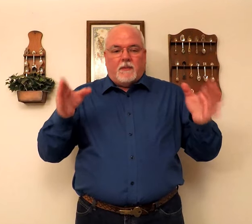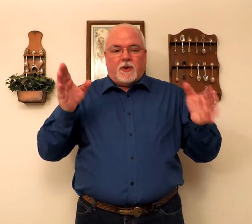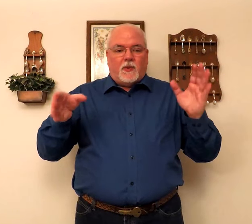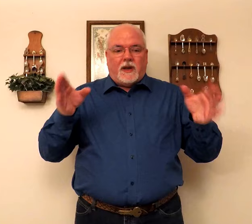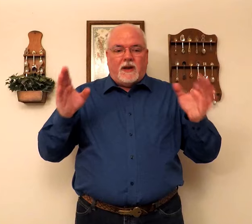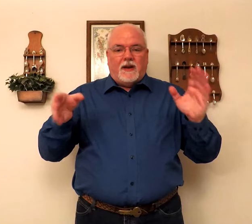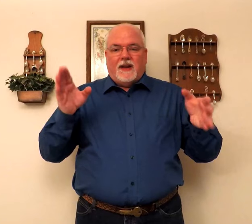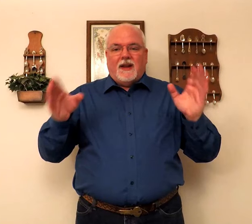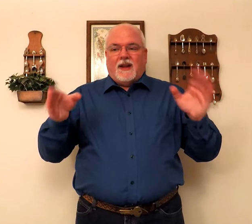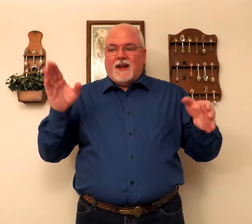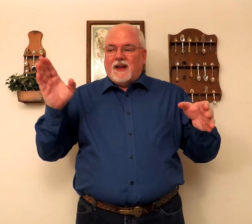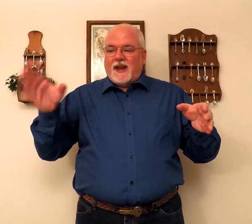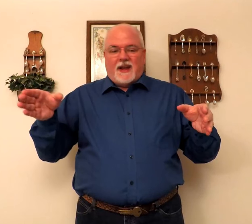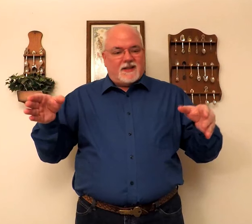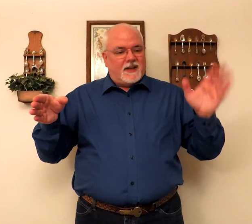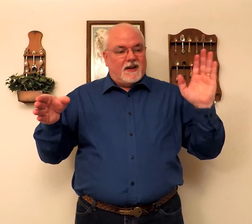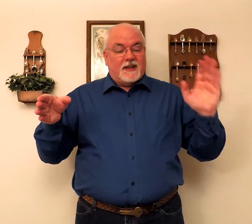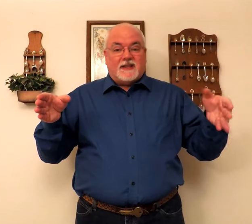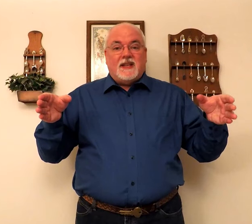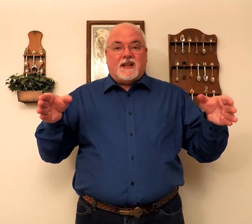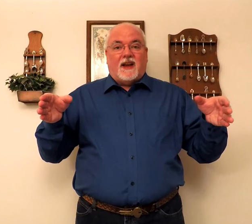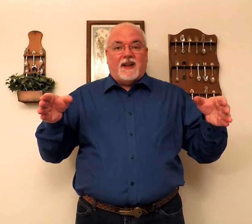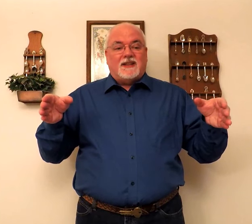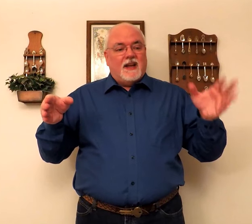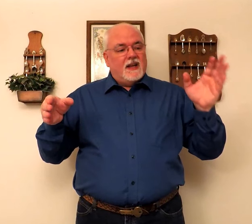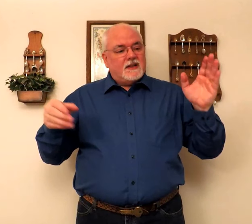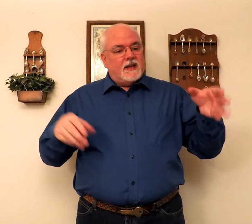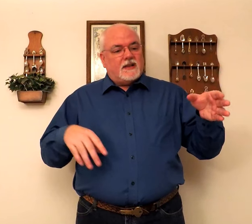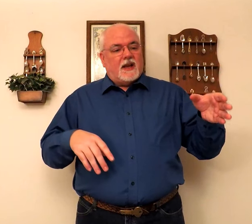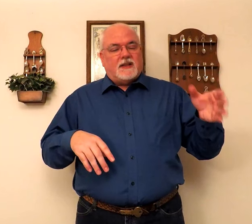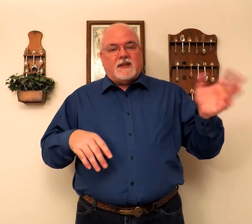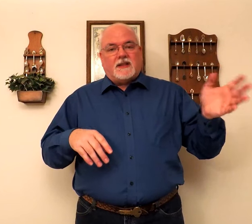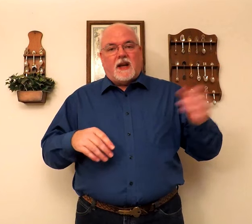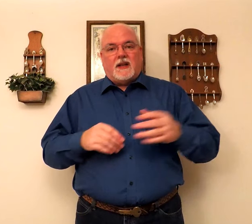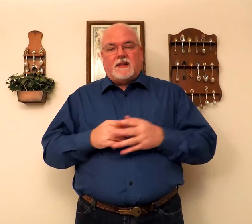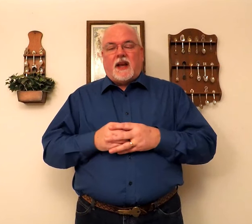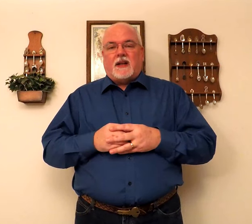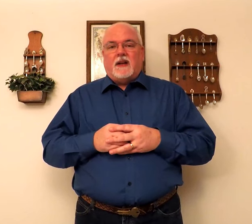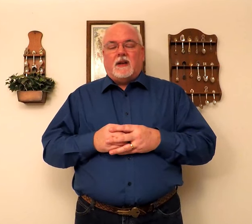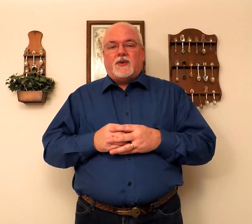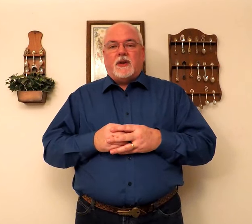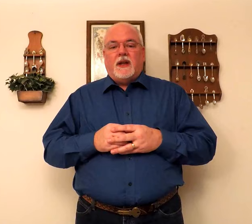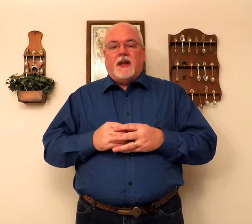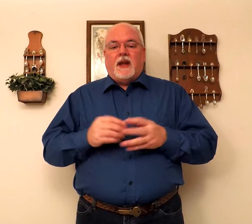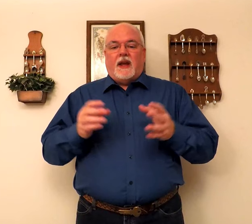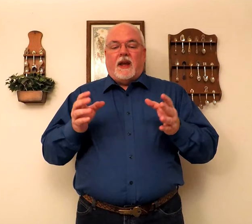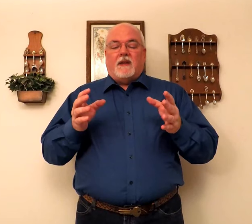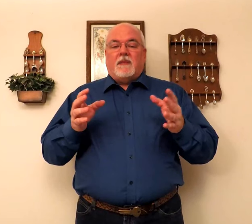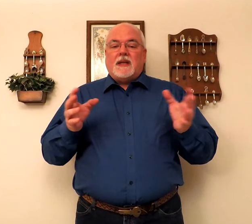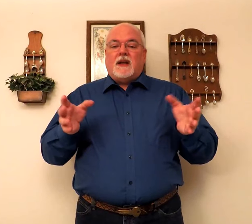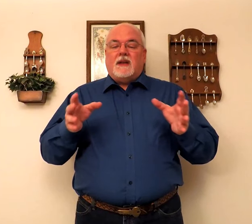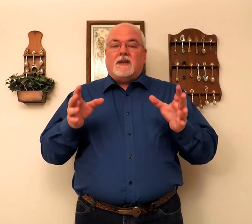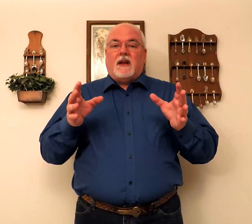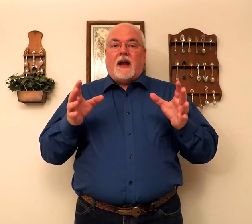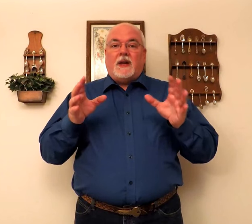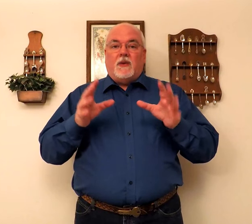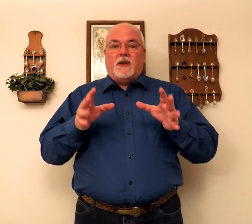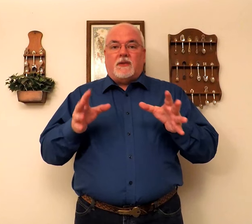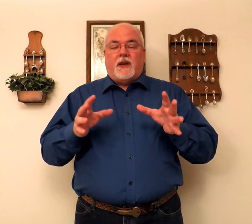between ASL and C signs. C signs are the Signed Exact English. And my signs I do on this